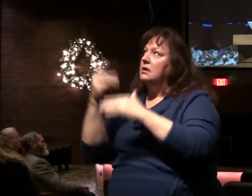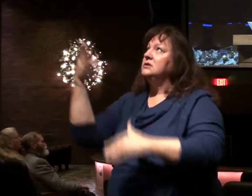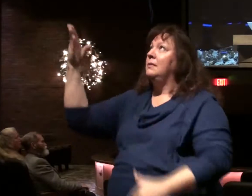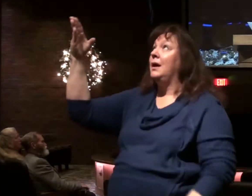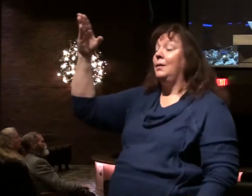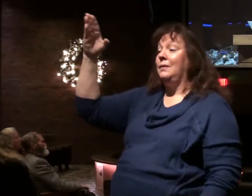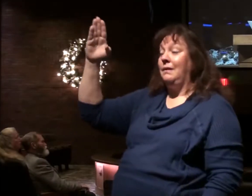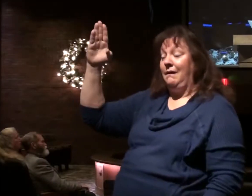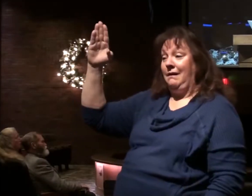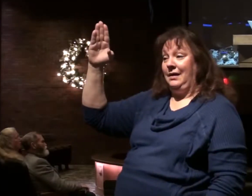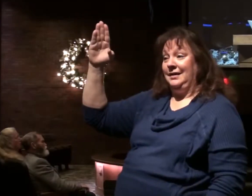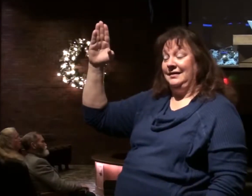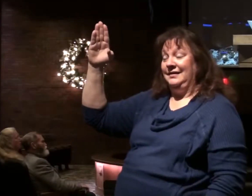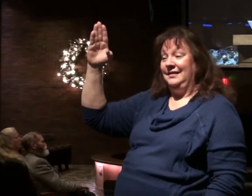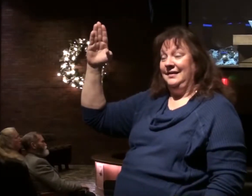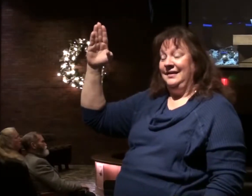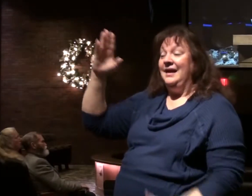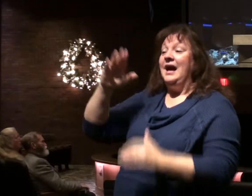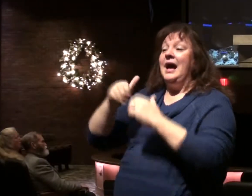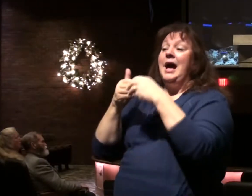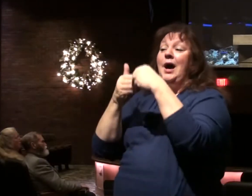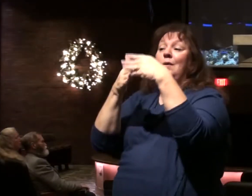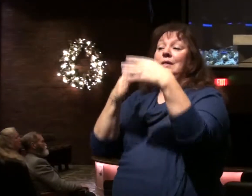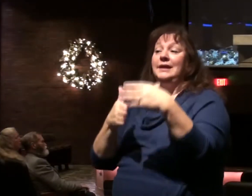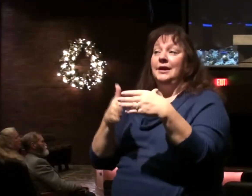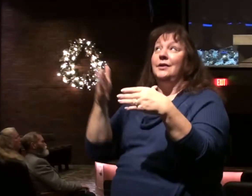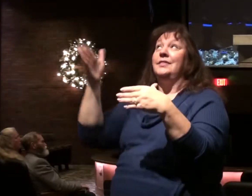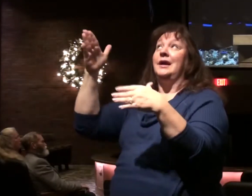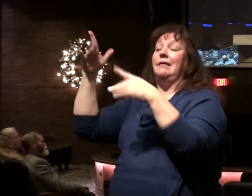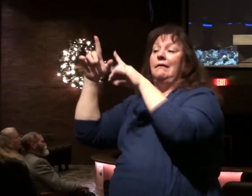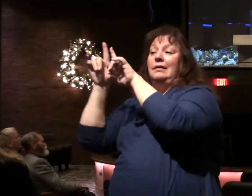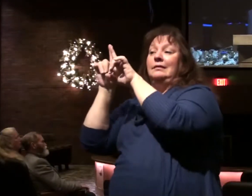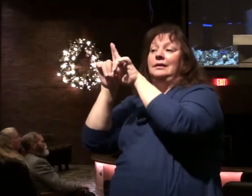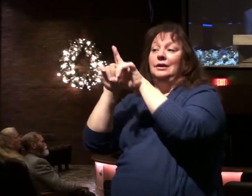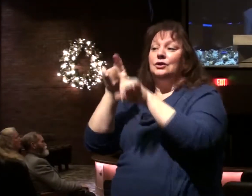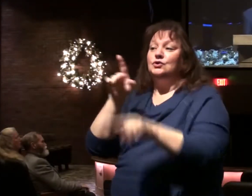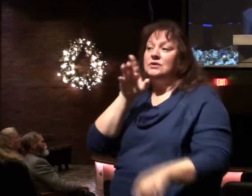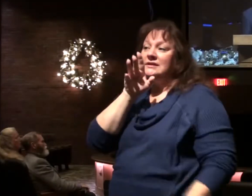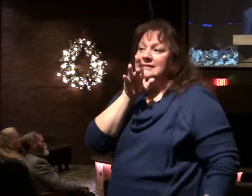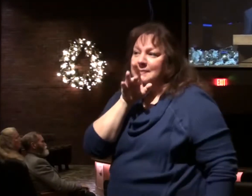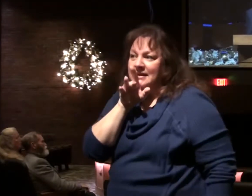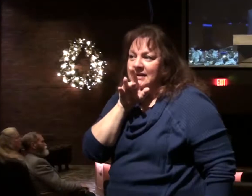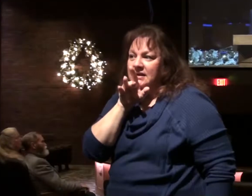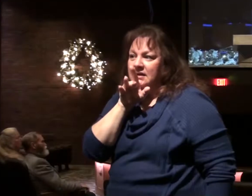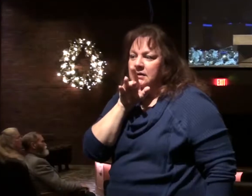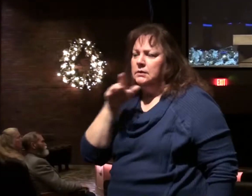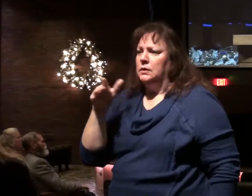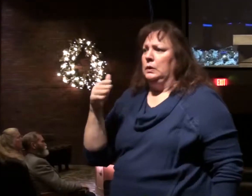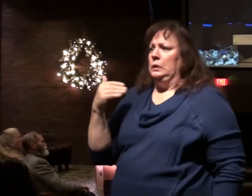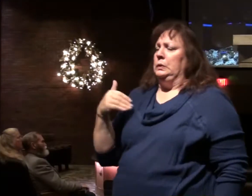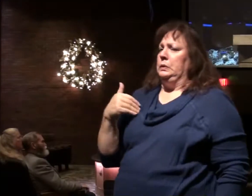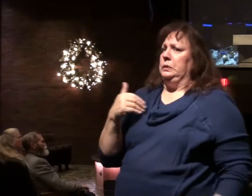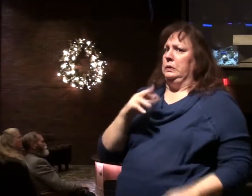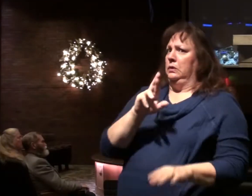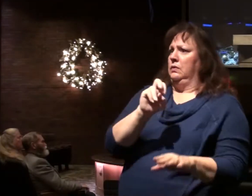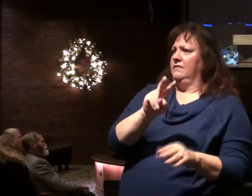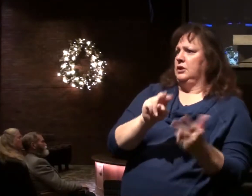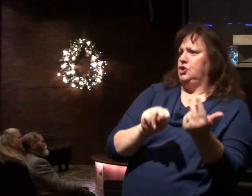This is precisely how a leader guided by God should speak. That's significant when we get to chapter 13 because